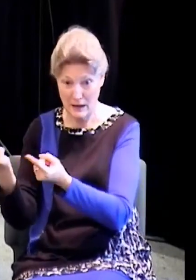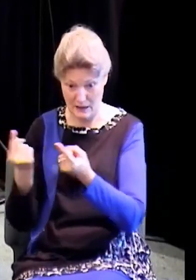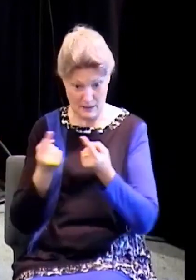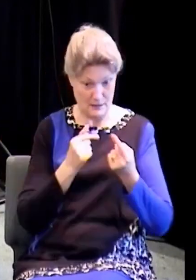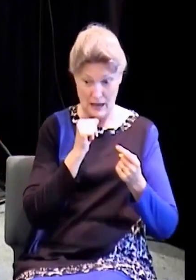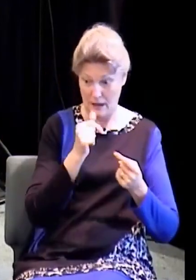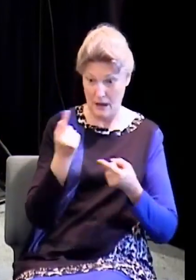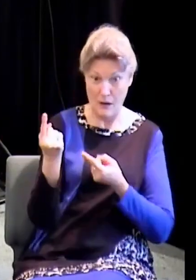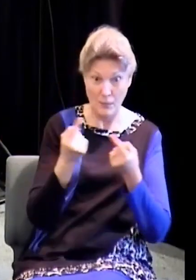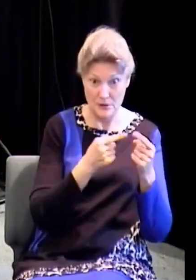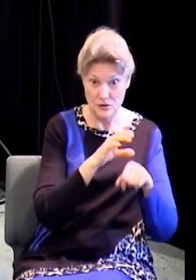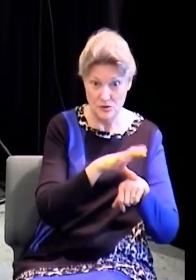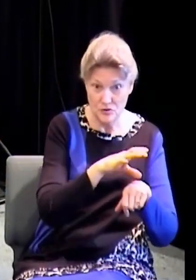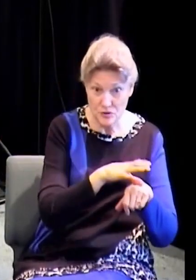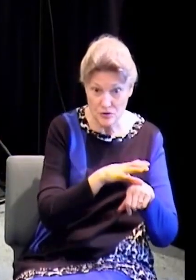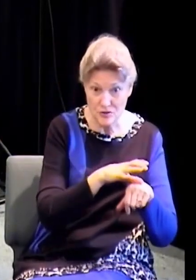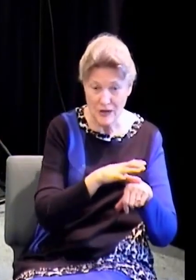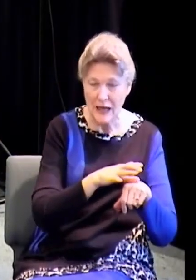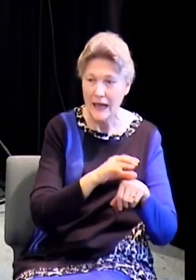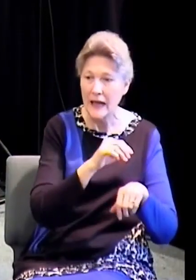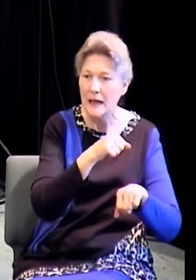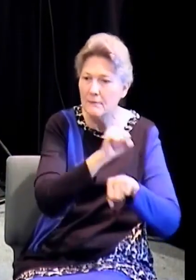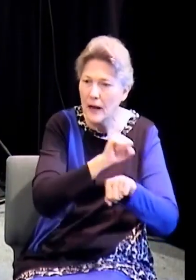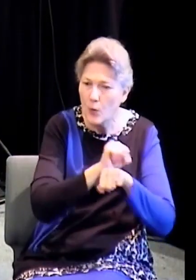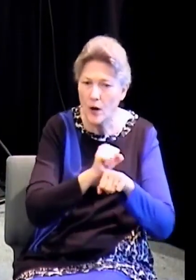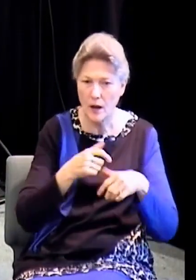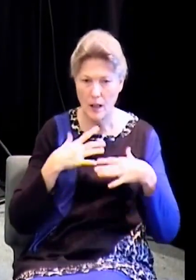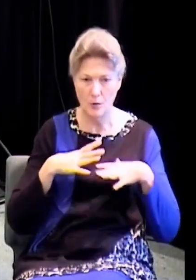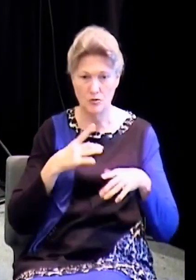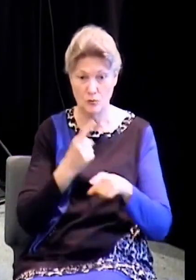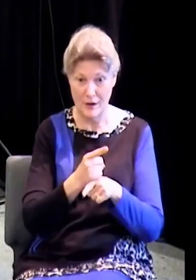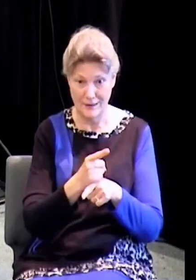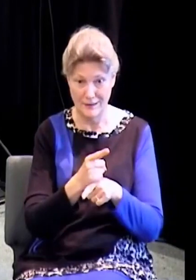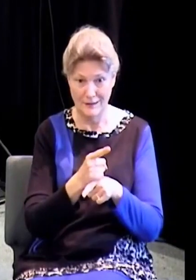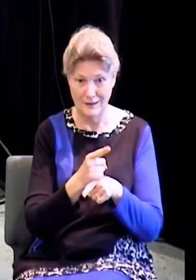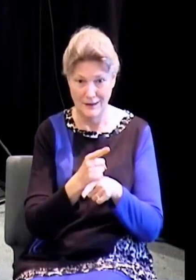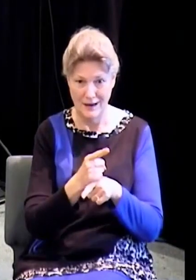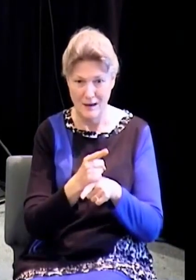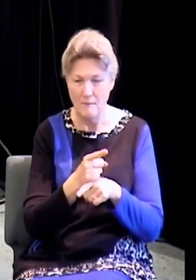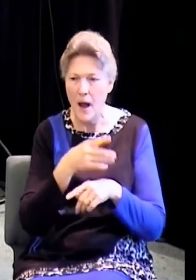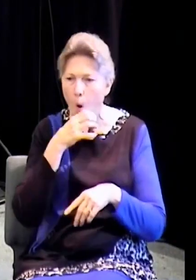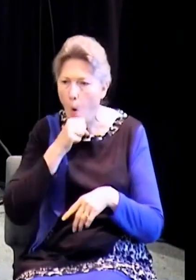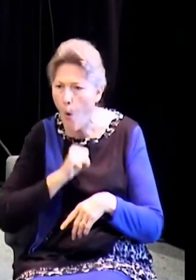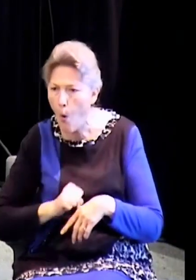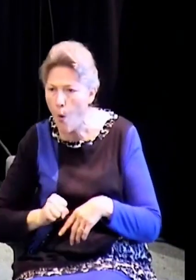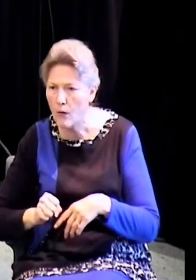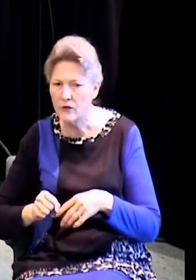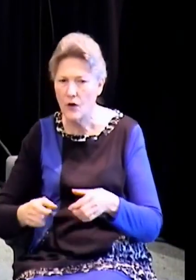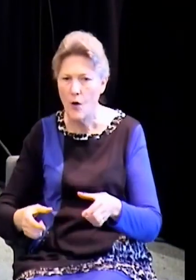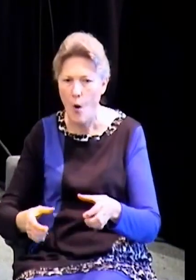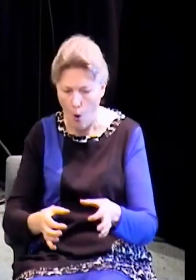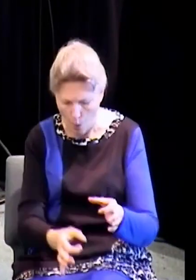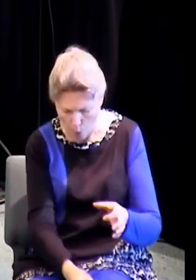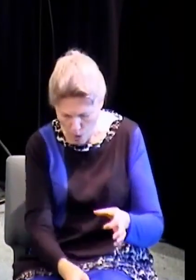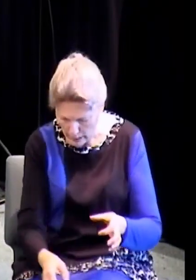tile and I'm going to get changed. We make that conversation or that commitment or that comment so